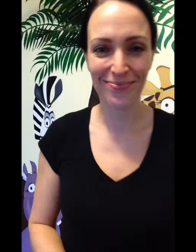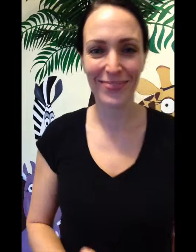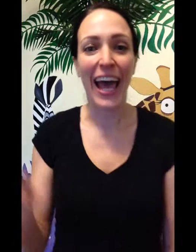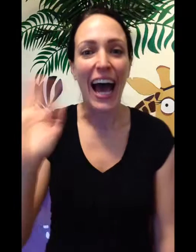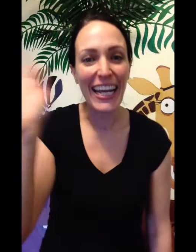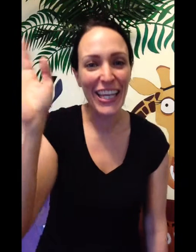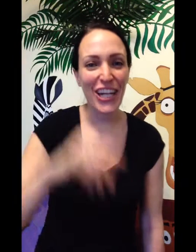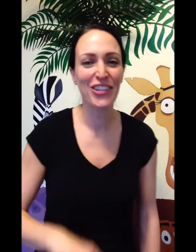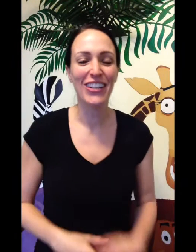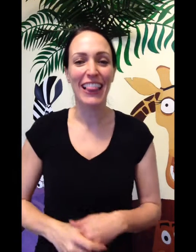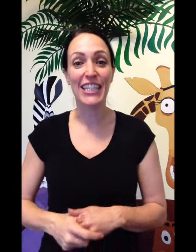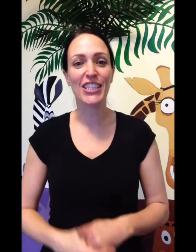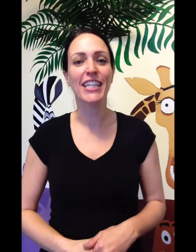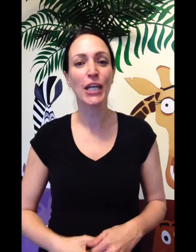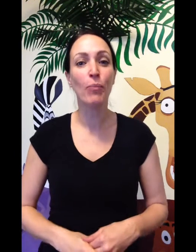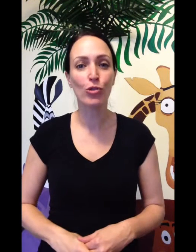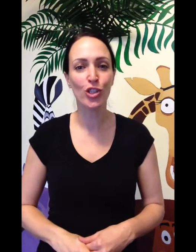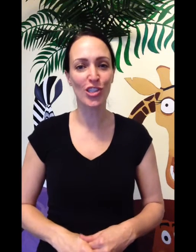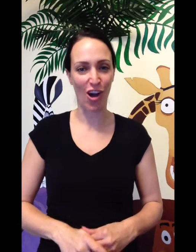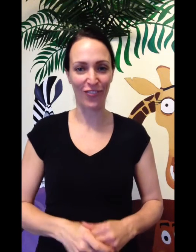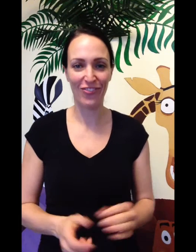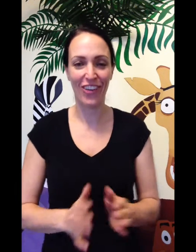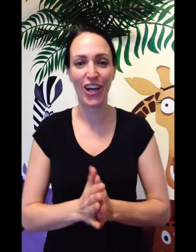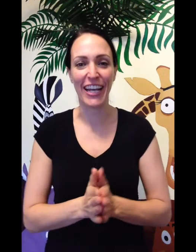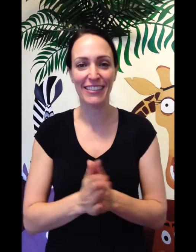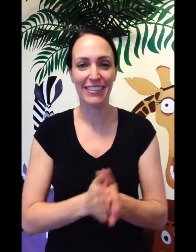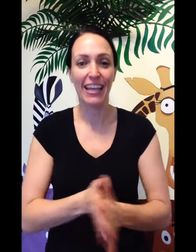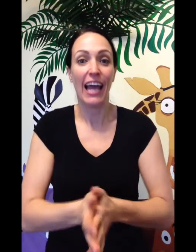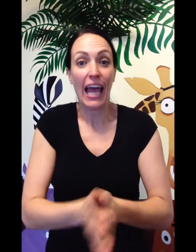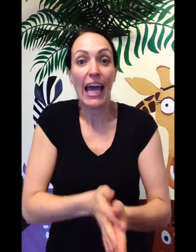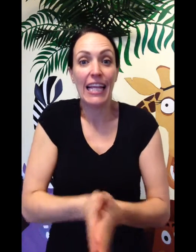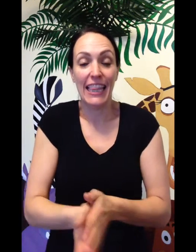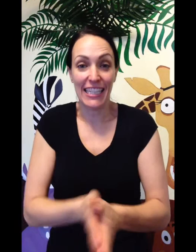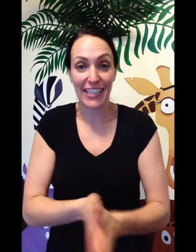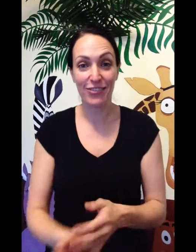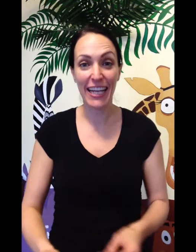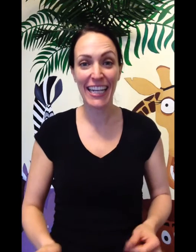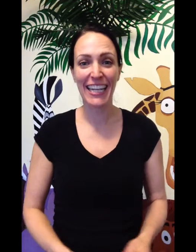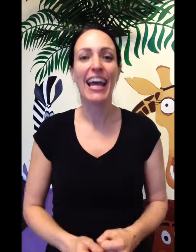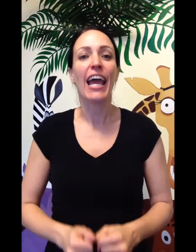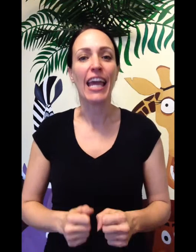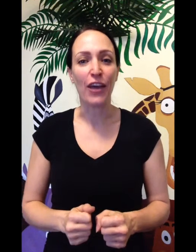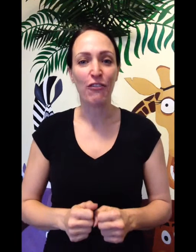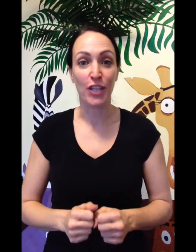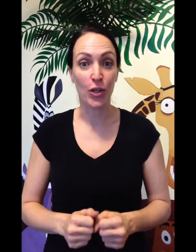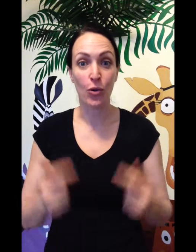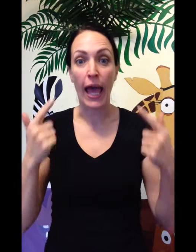Hi there! Let's sing the emotion song. Alright, let's get ready. If you're